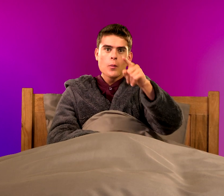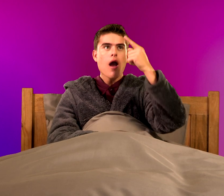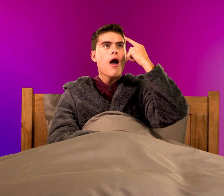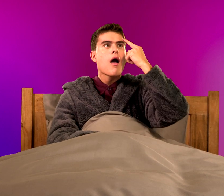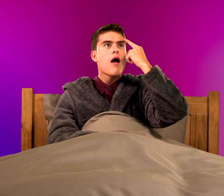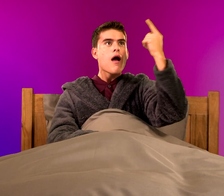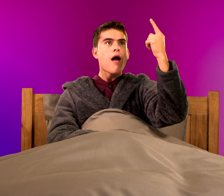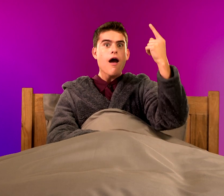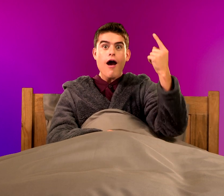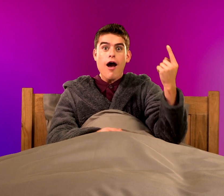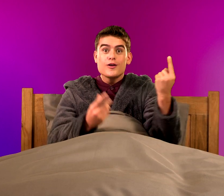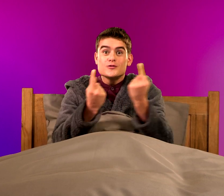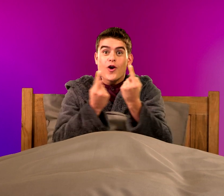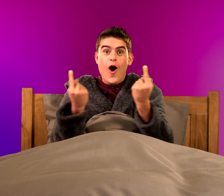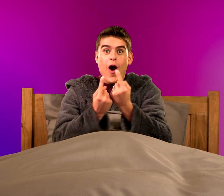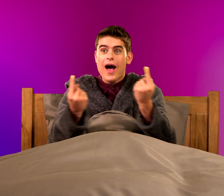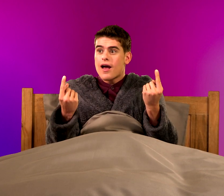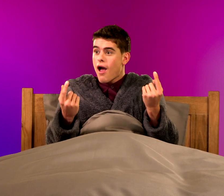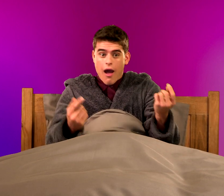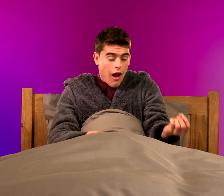Just imagine your toys coming to life